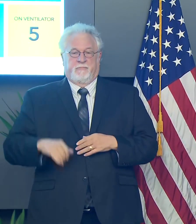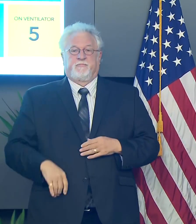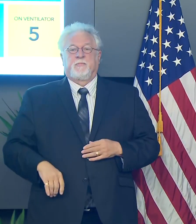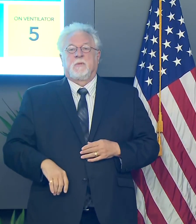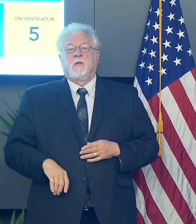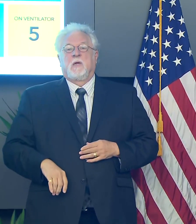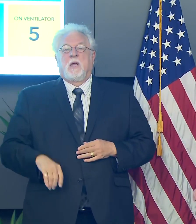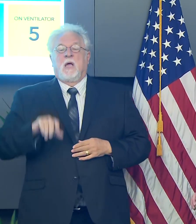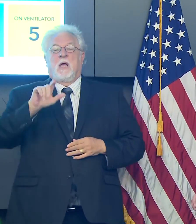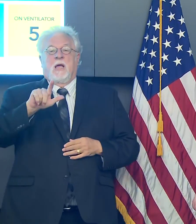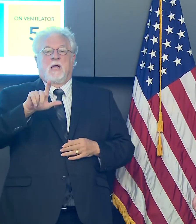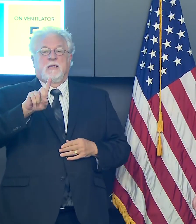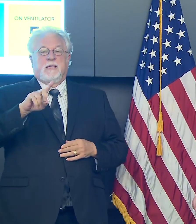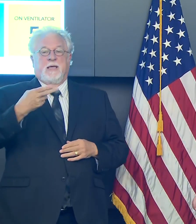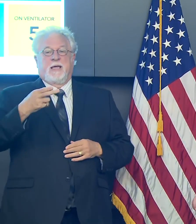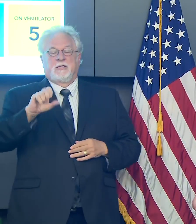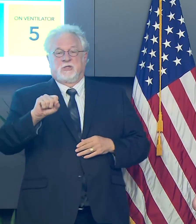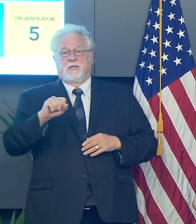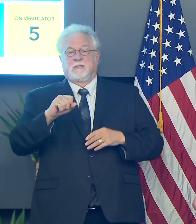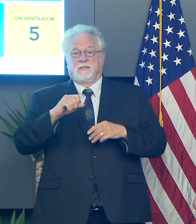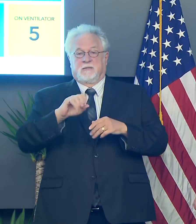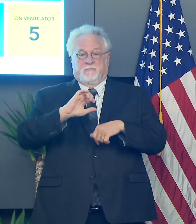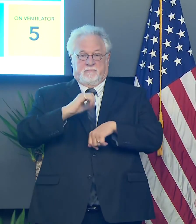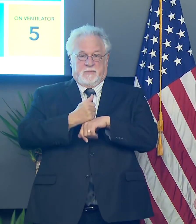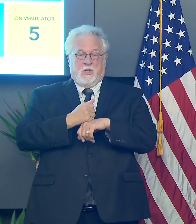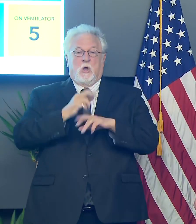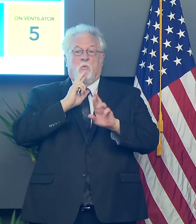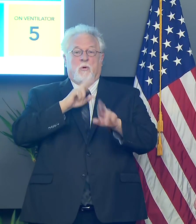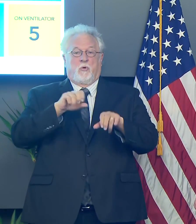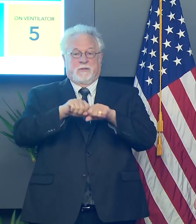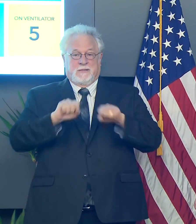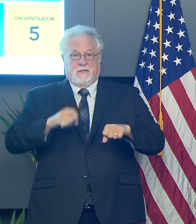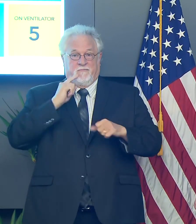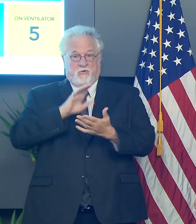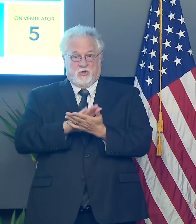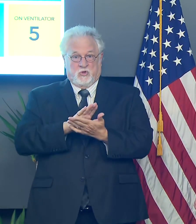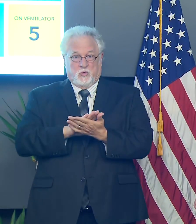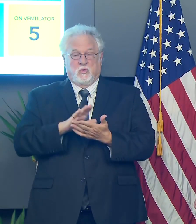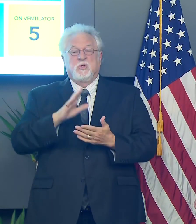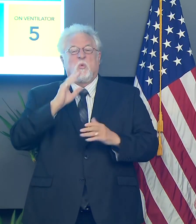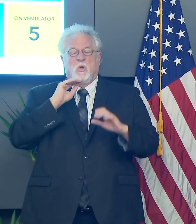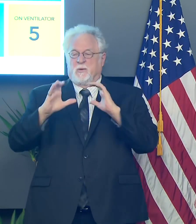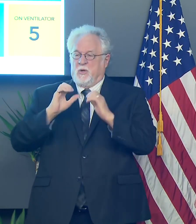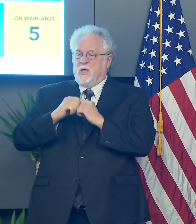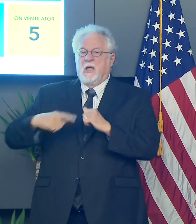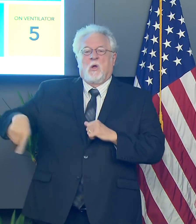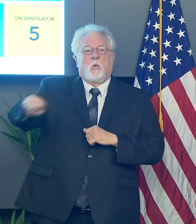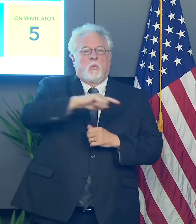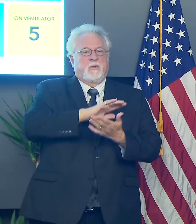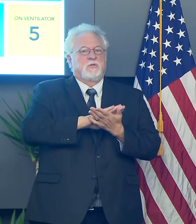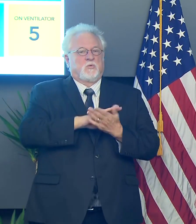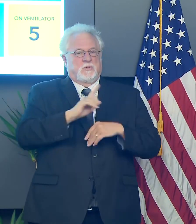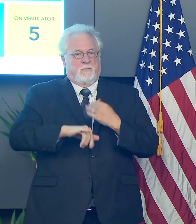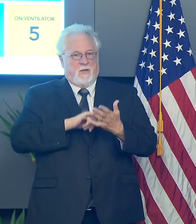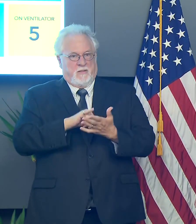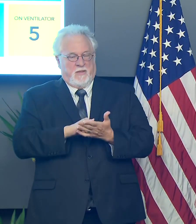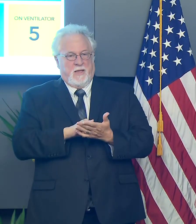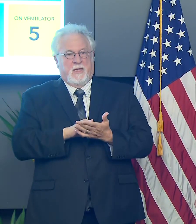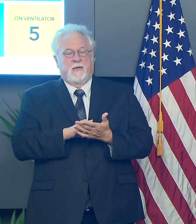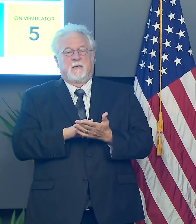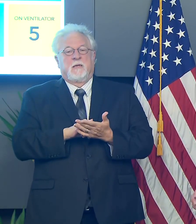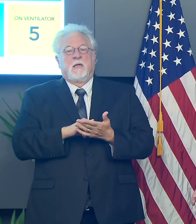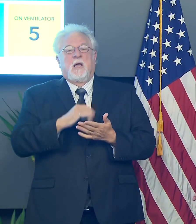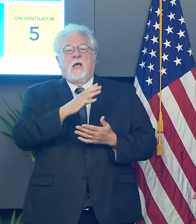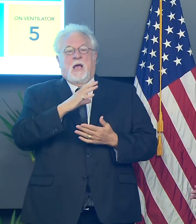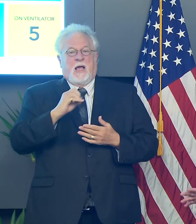The LDH is developing a reporting system for K through 12 schools. And we'll be communicating with schools about this, uh, in the coming